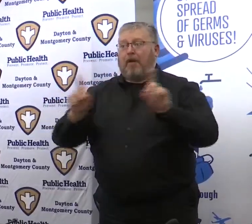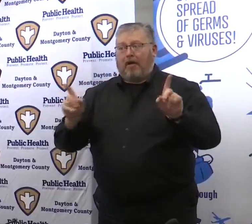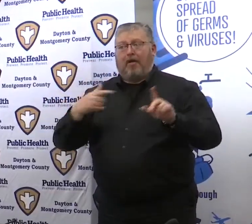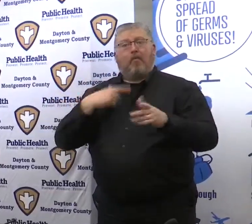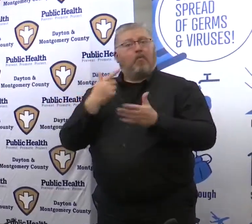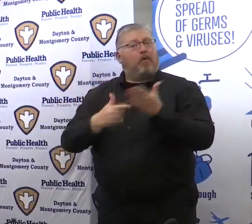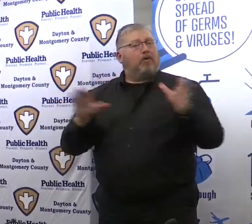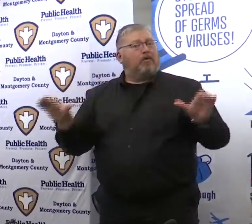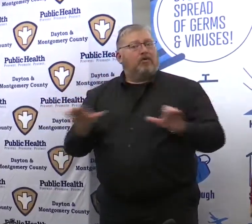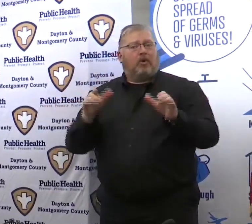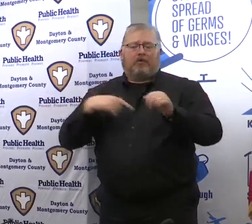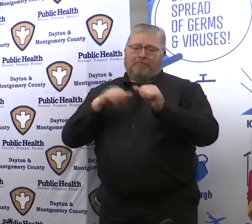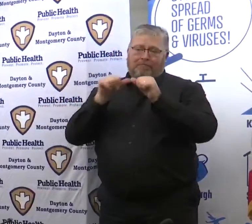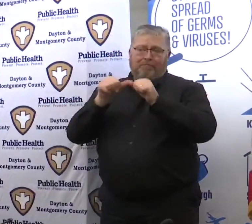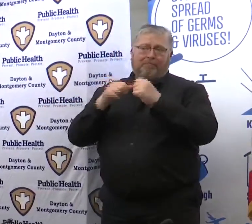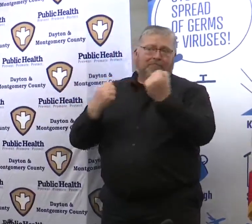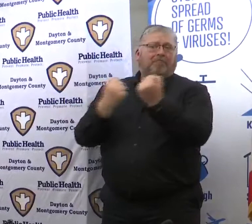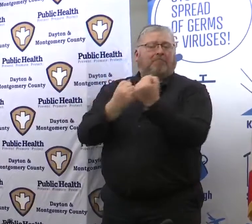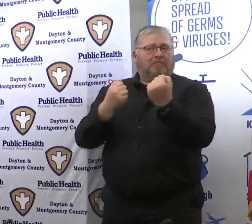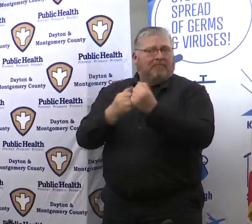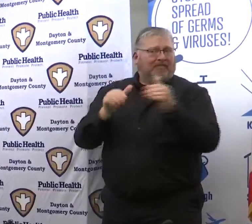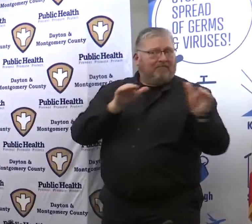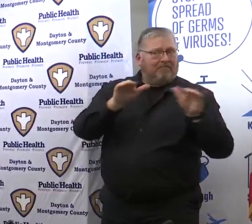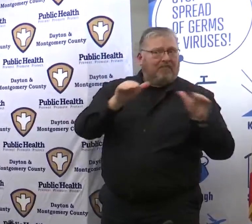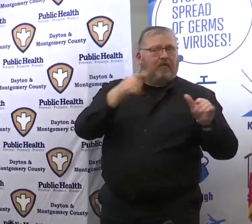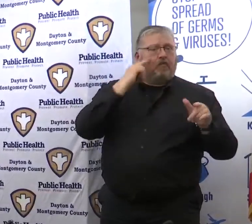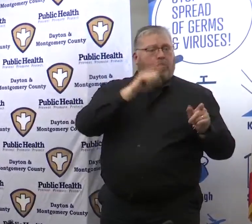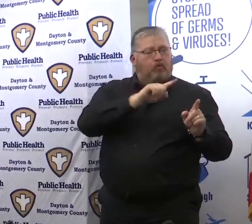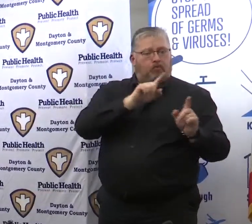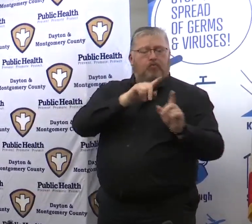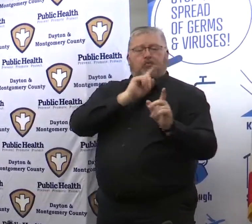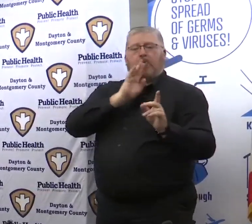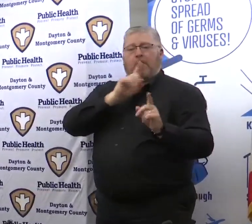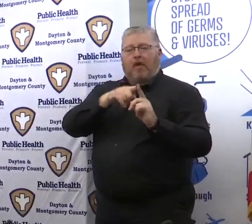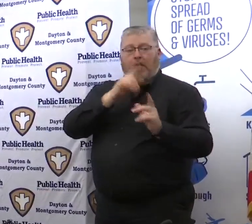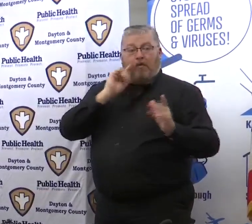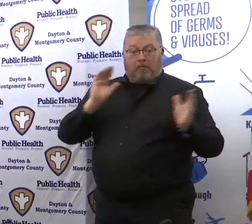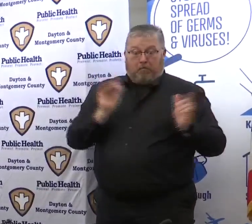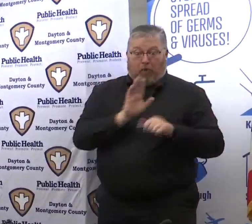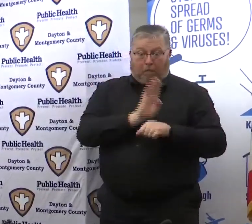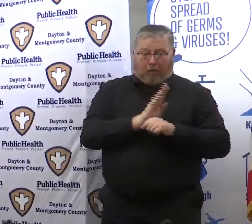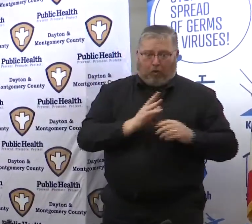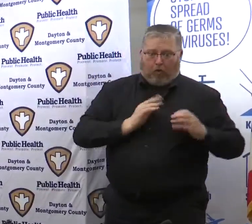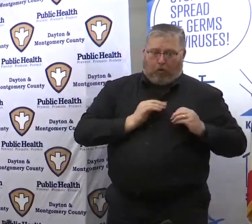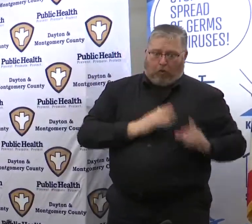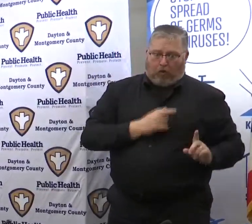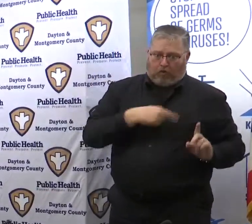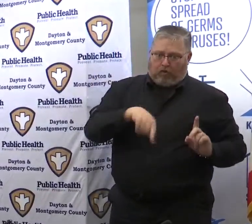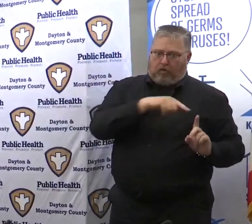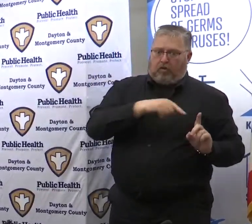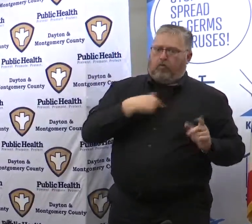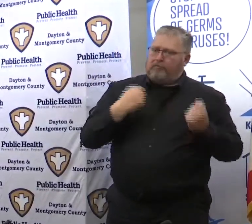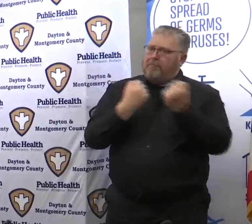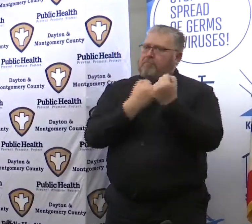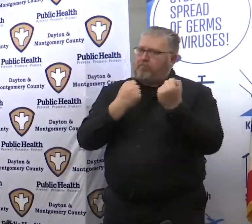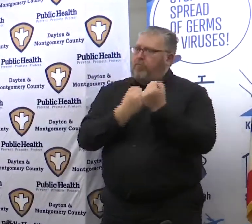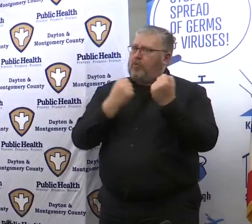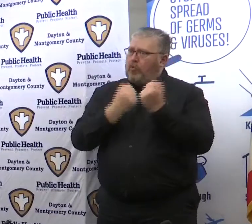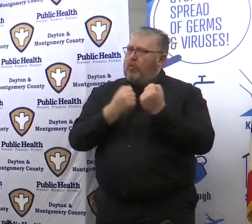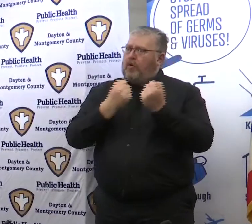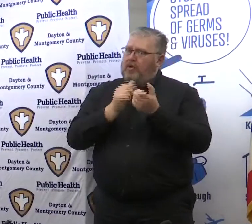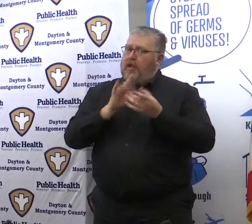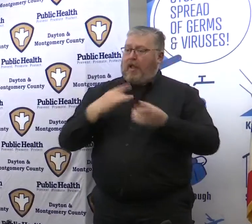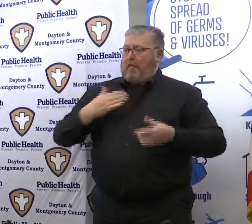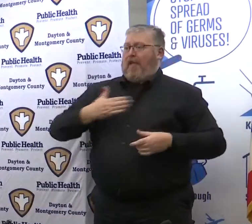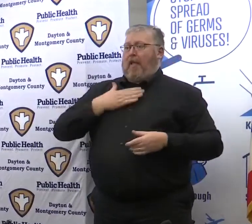have been doing is constantly advocating both for a small business owners which is one of the reasons why I was glad